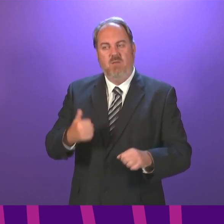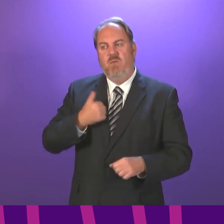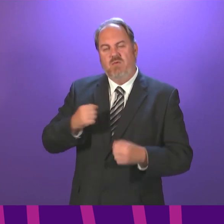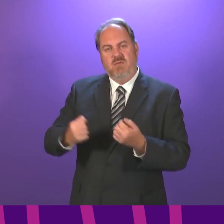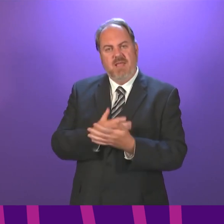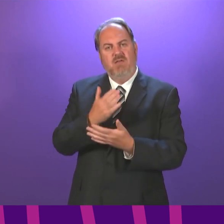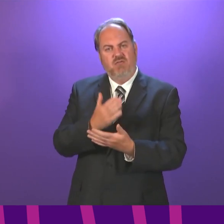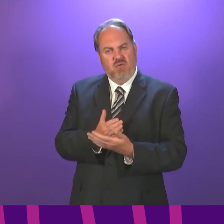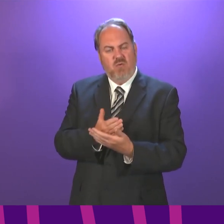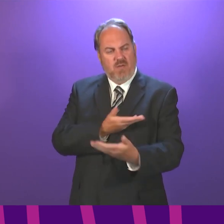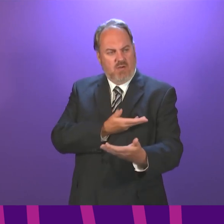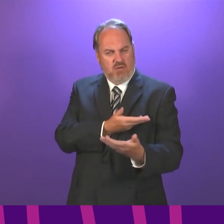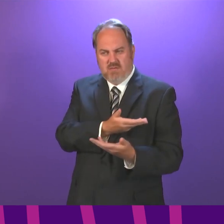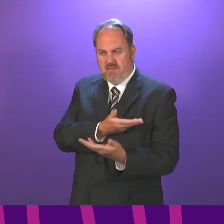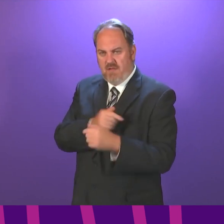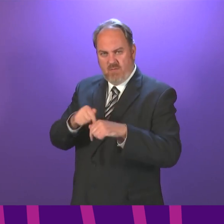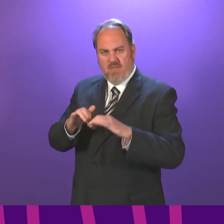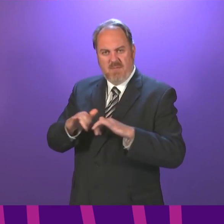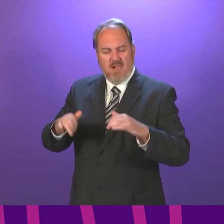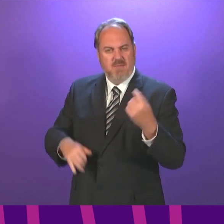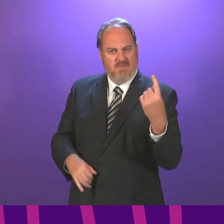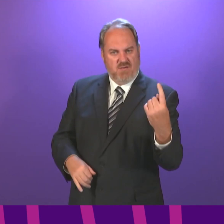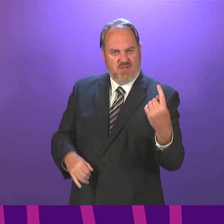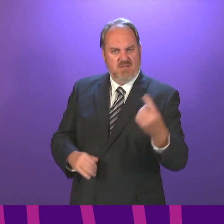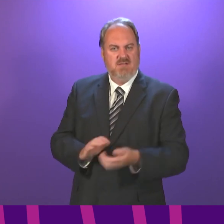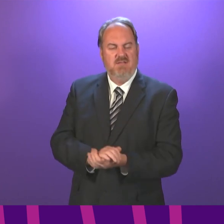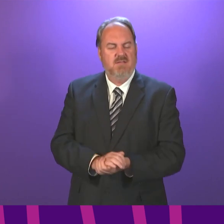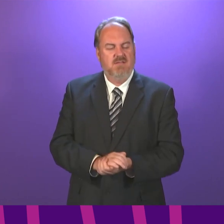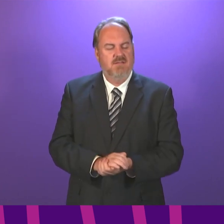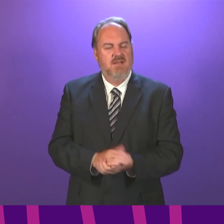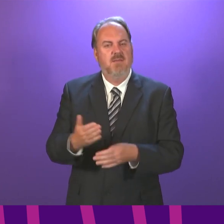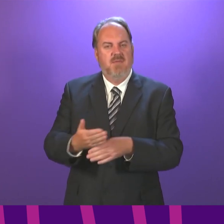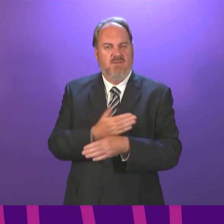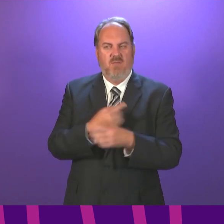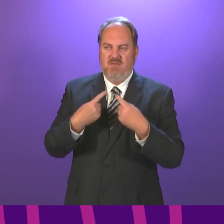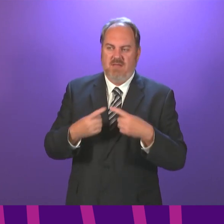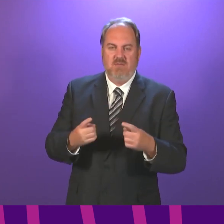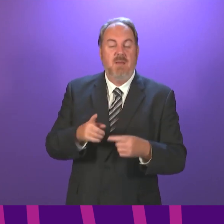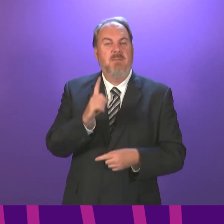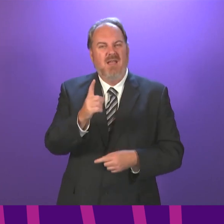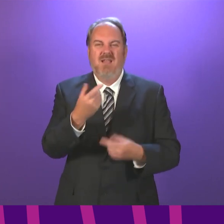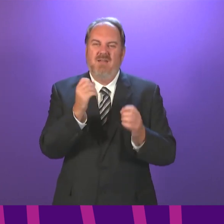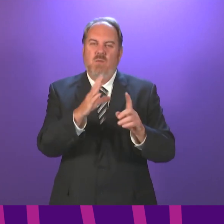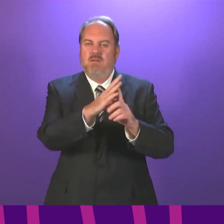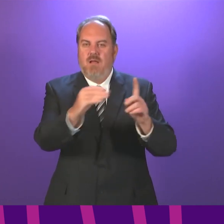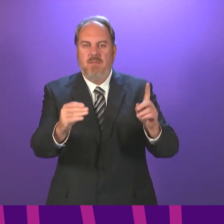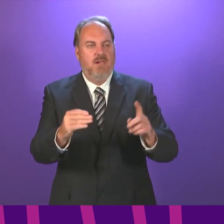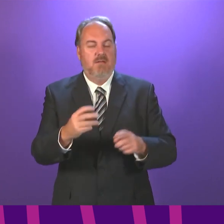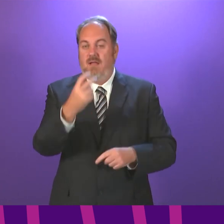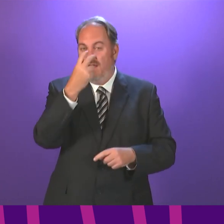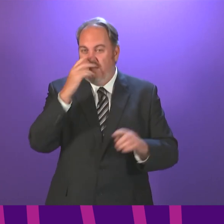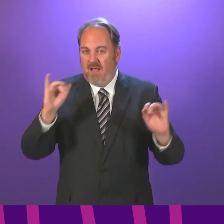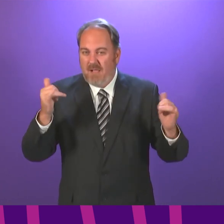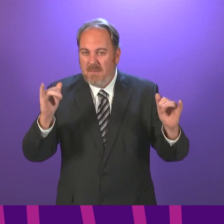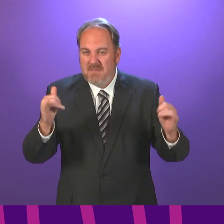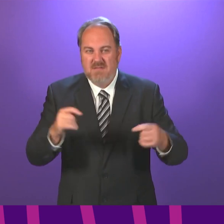consulted. Obviously, the kind of setting that has been talked about and is most often talked about are places like nightclubs and places where